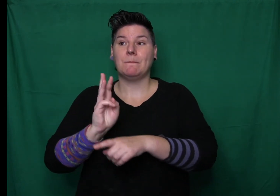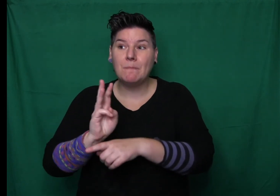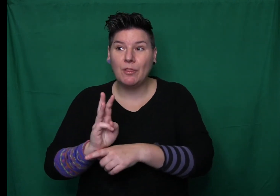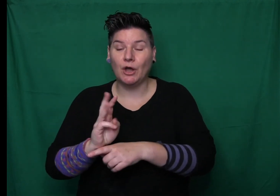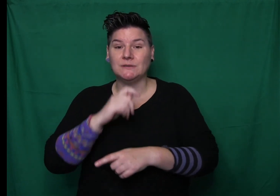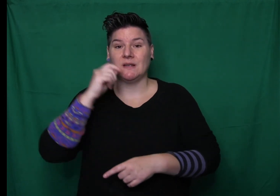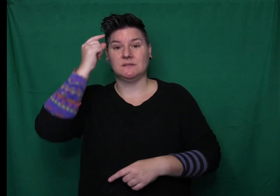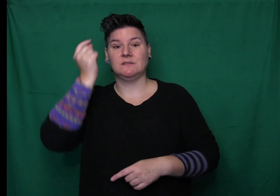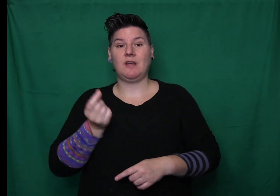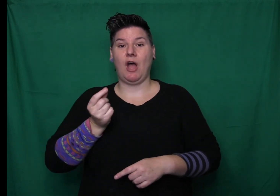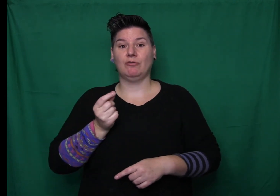Thank you, said the big witch.